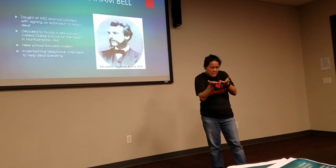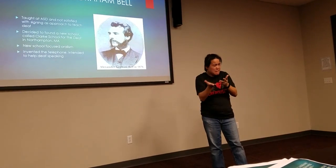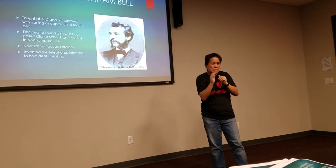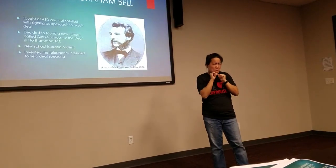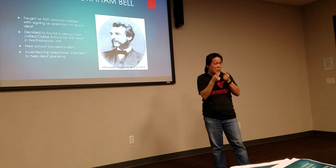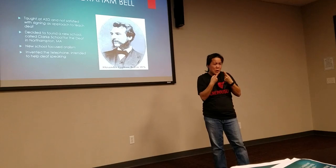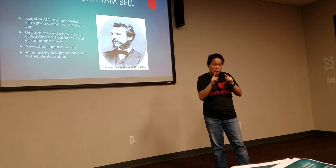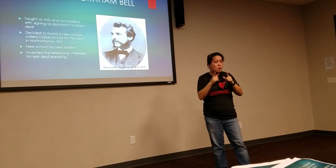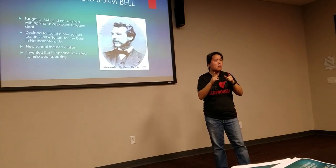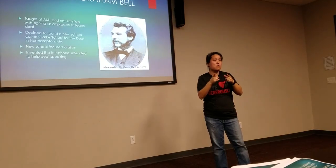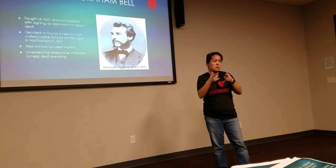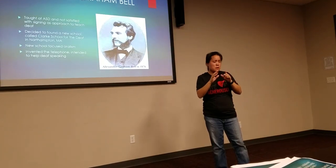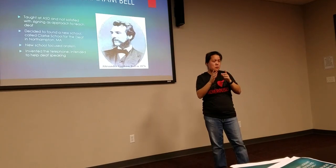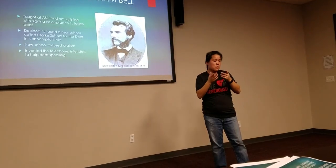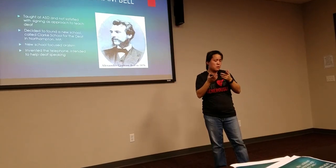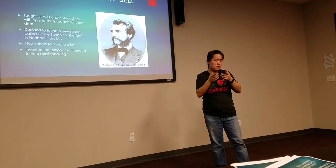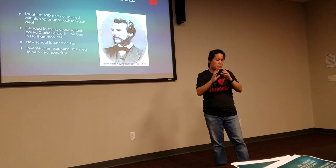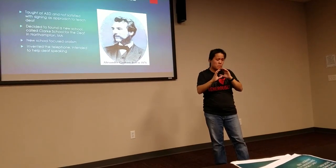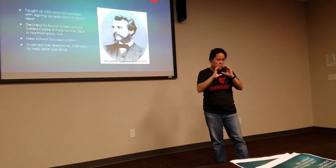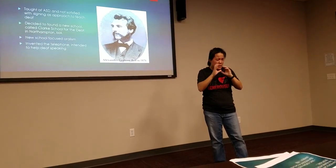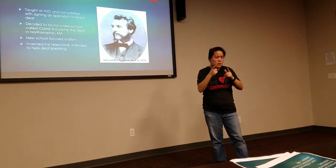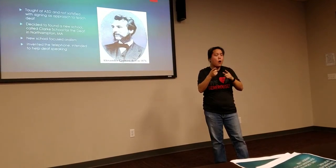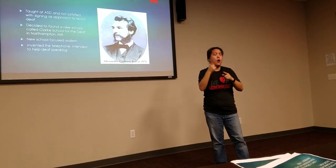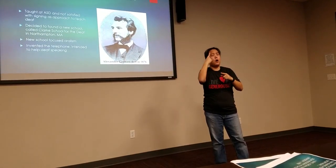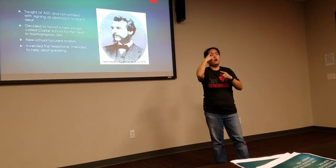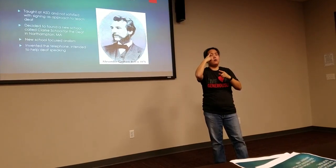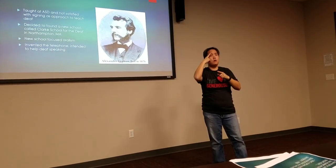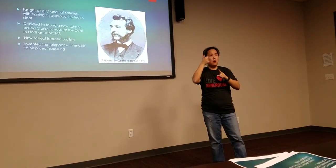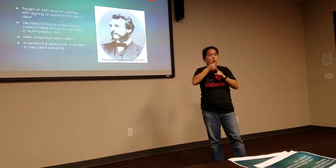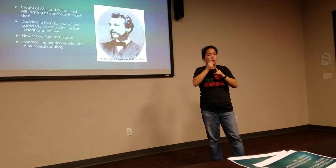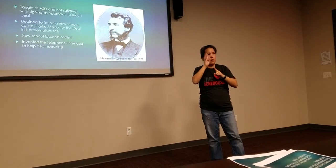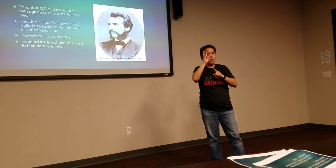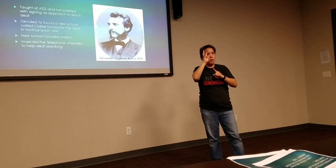Deaf children for many years but found it very difficult to communicate with them.